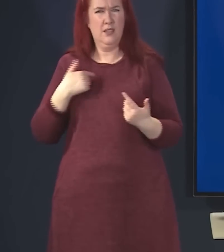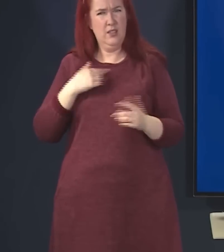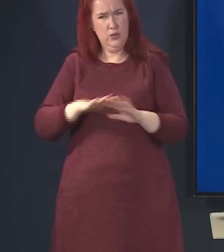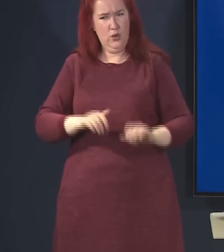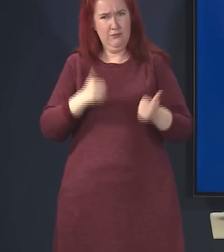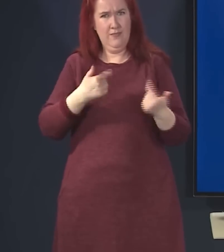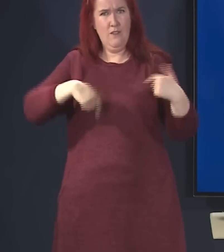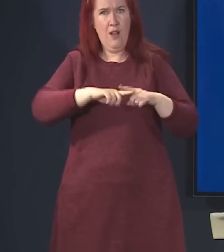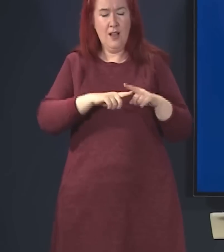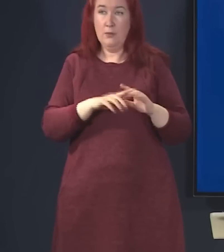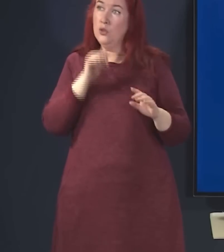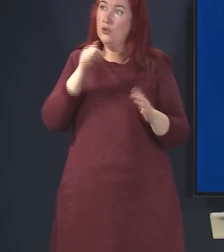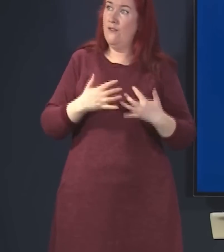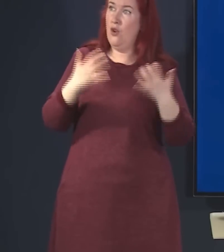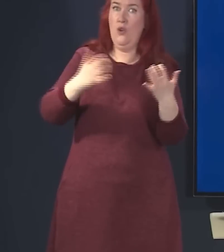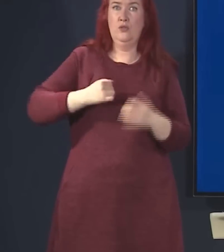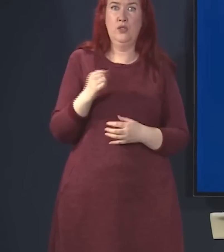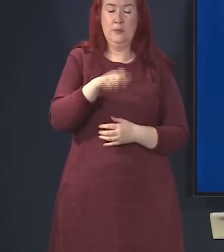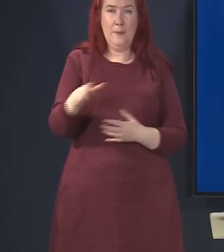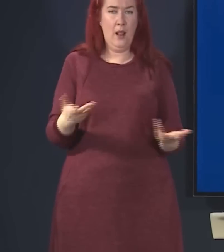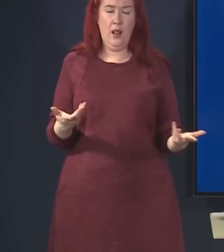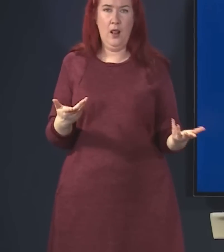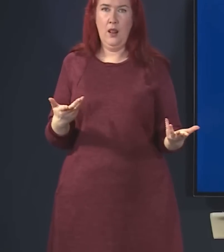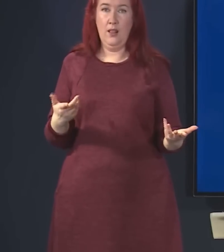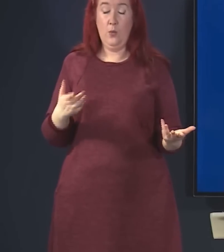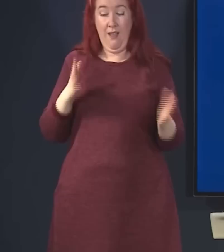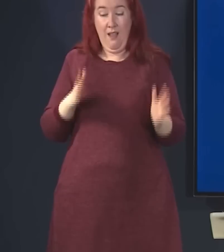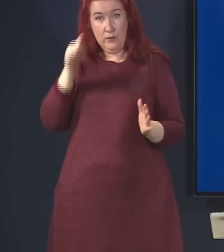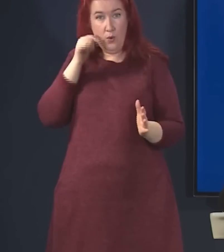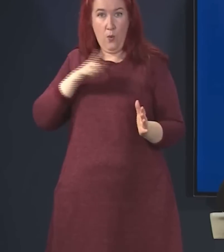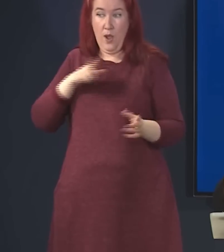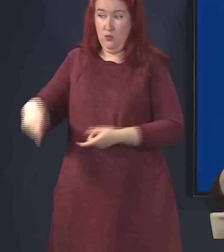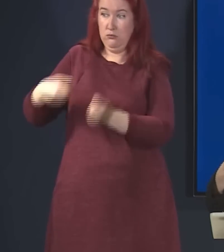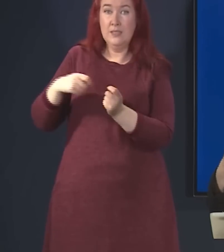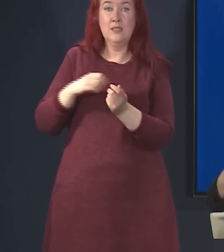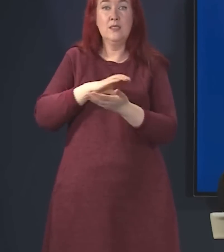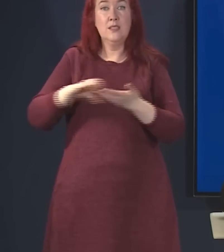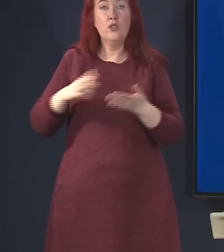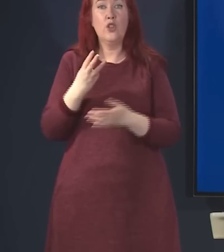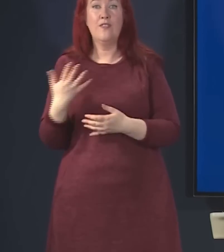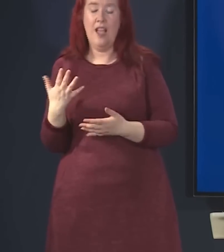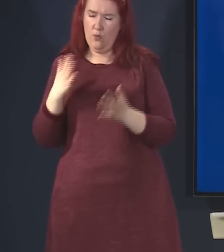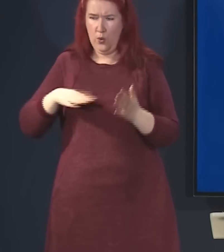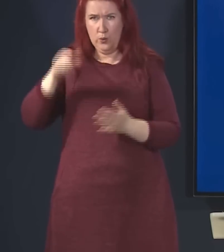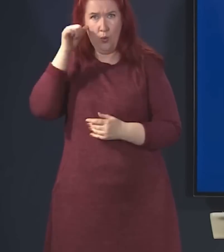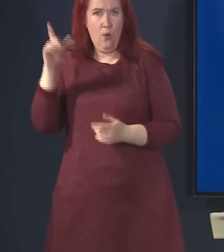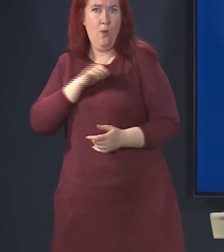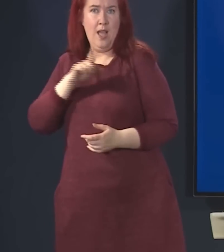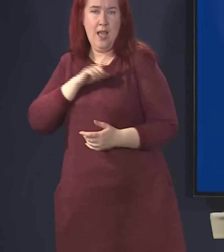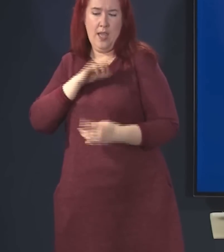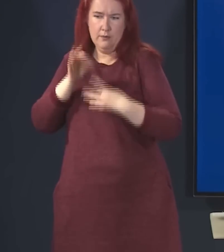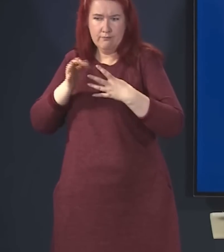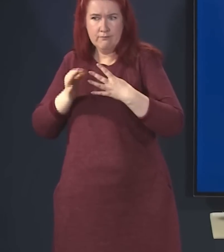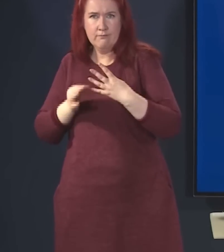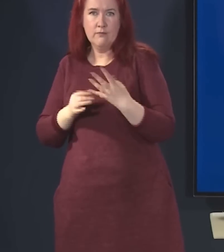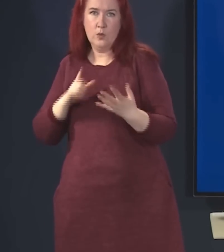in the Scottish Parliament, but it's not in the public interest either. So that is a related but secondary reason why I think it is